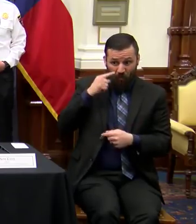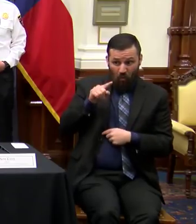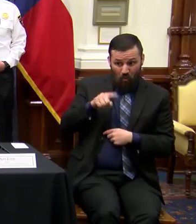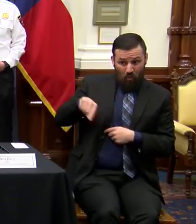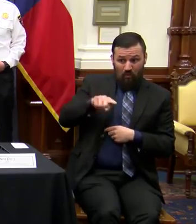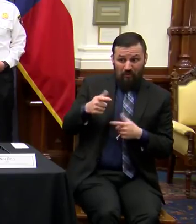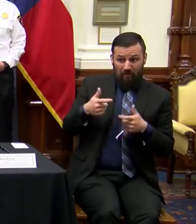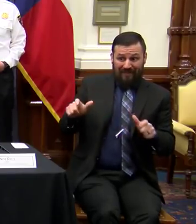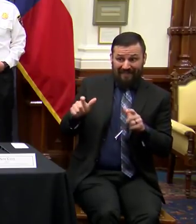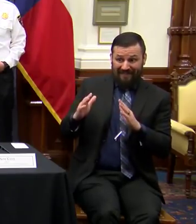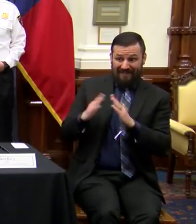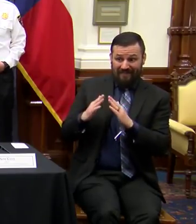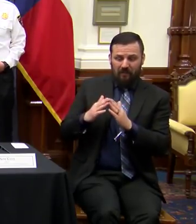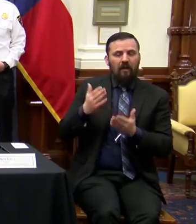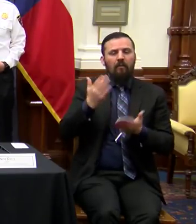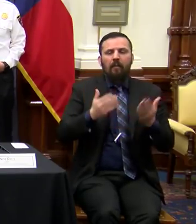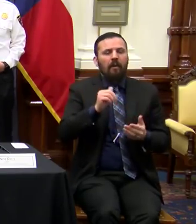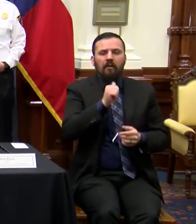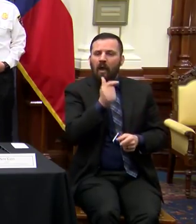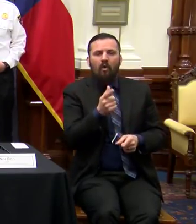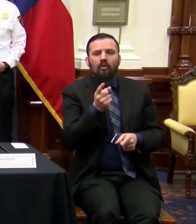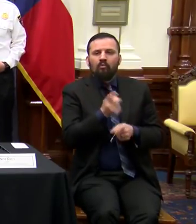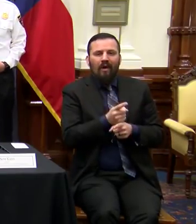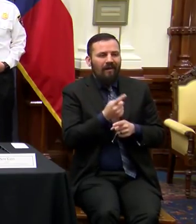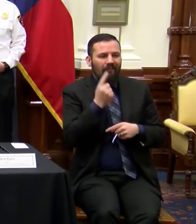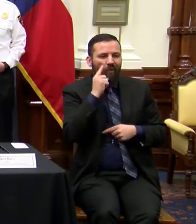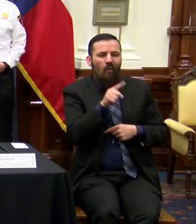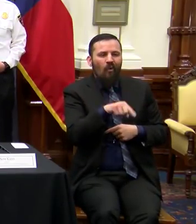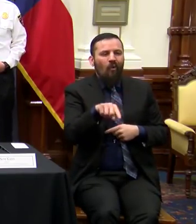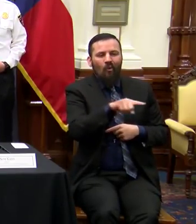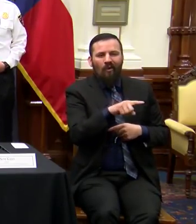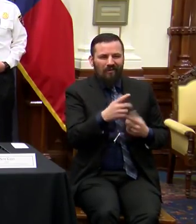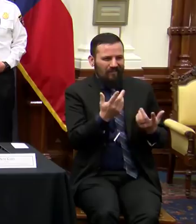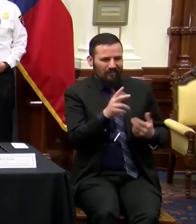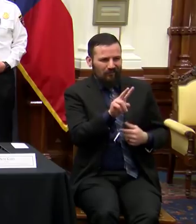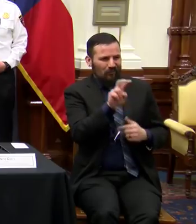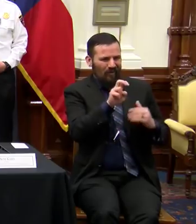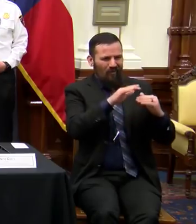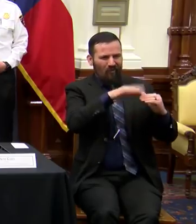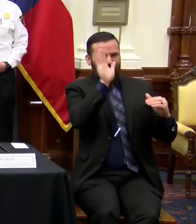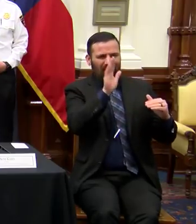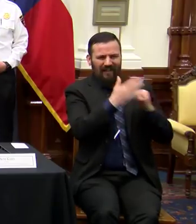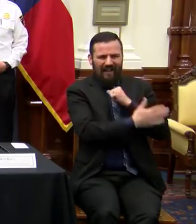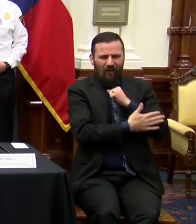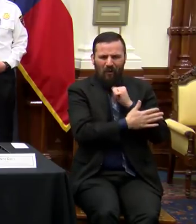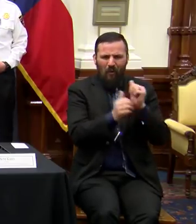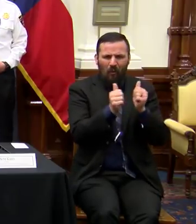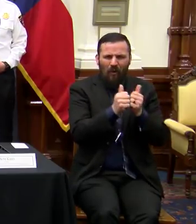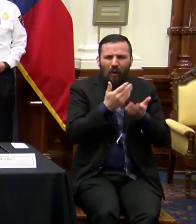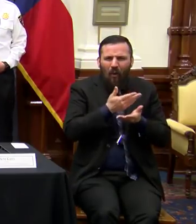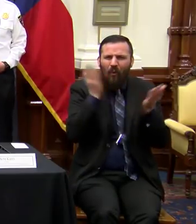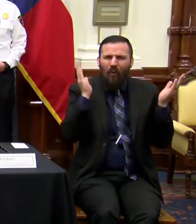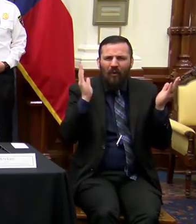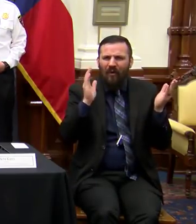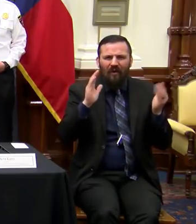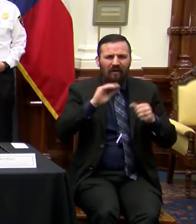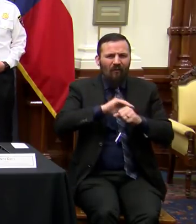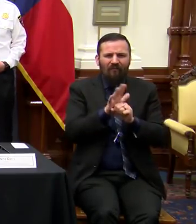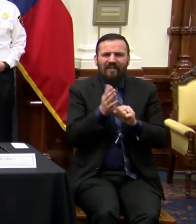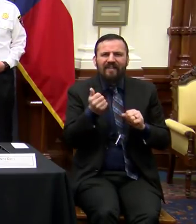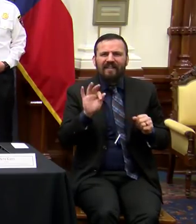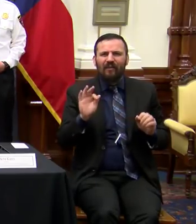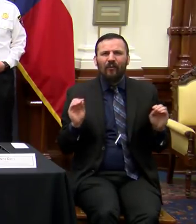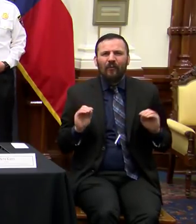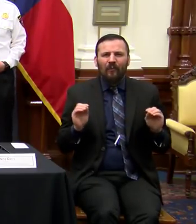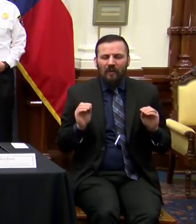may not be right at this particular point in time for the more than 200 counties that have zero cases of COVID